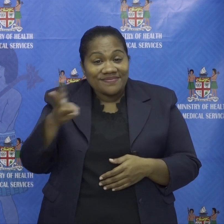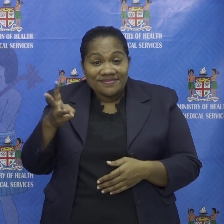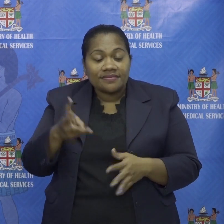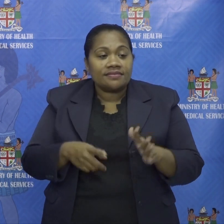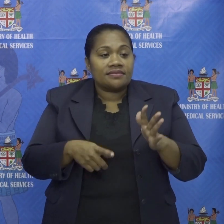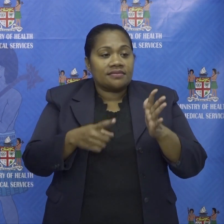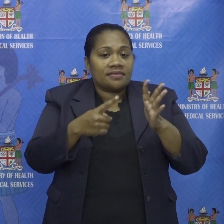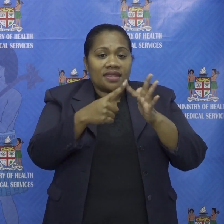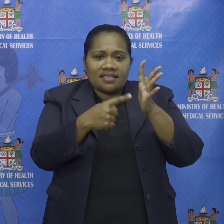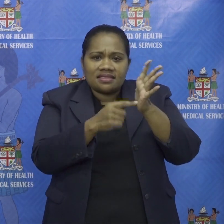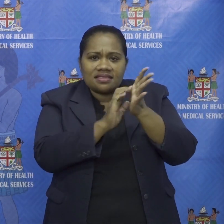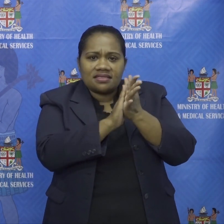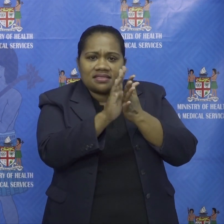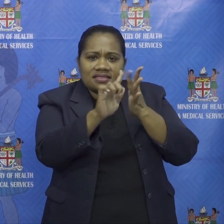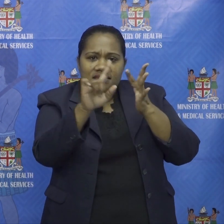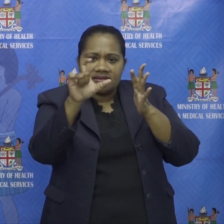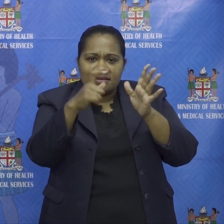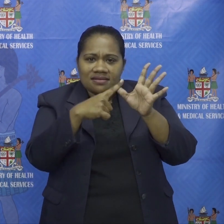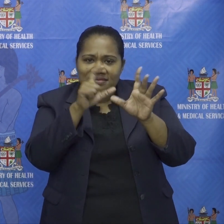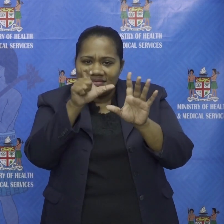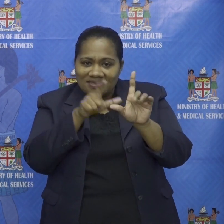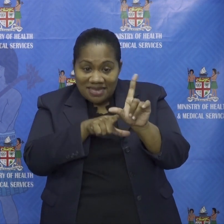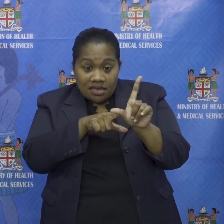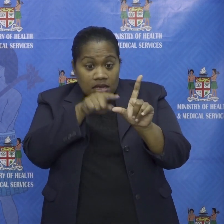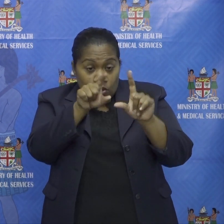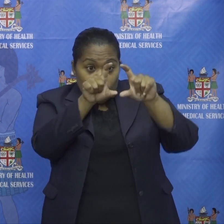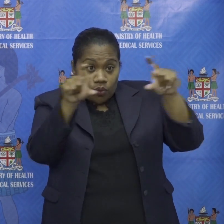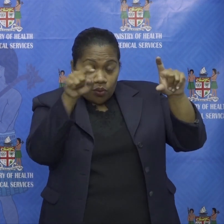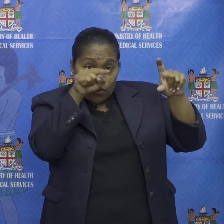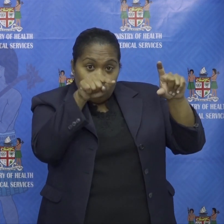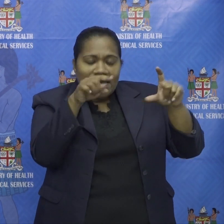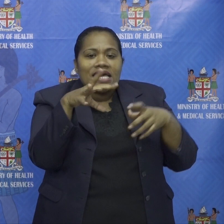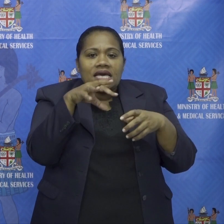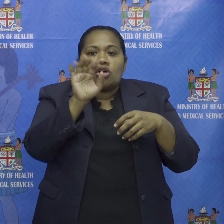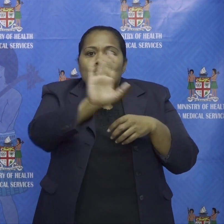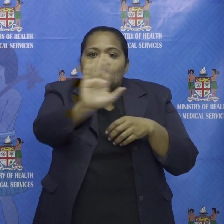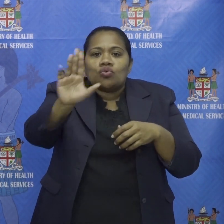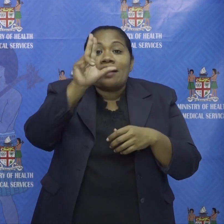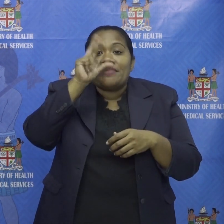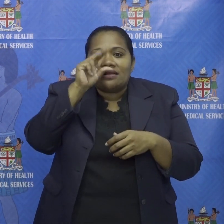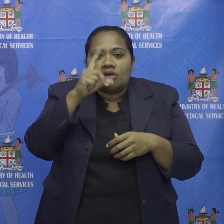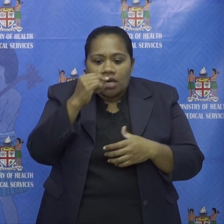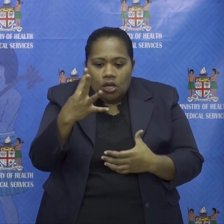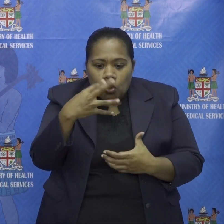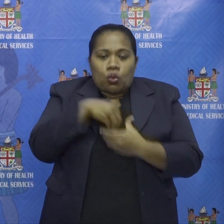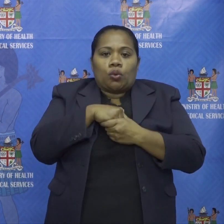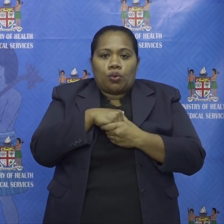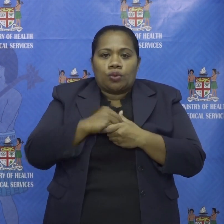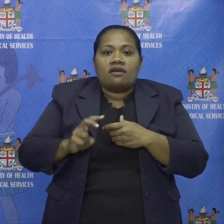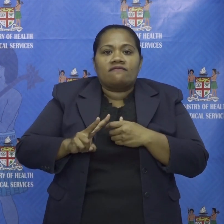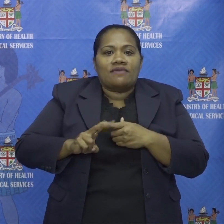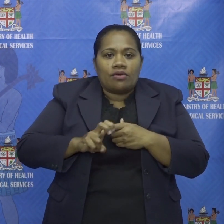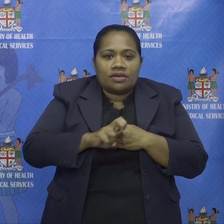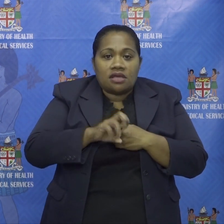efficacy efficacy is talking about your ability it includes your ability to get the virus and have mild disease or asymptomatic